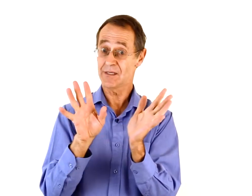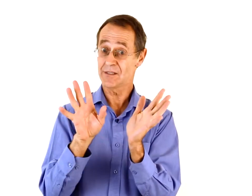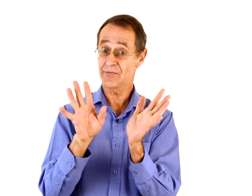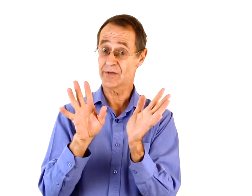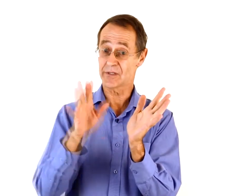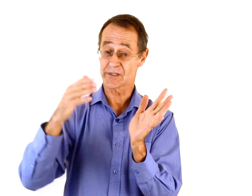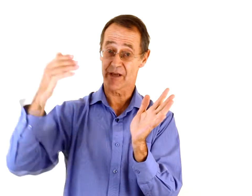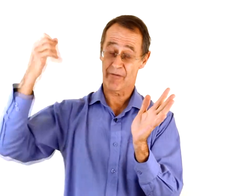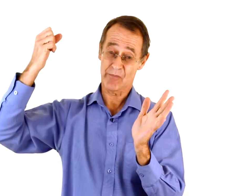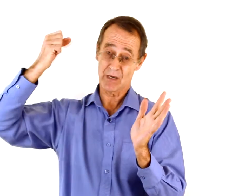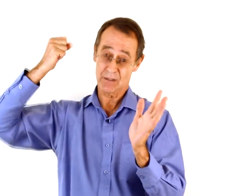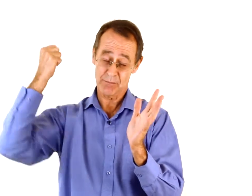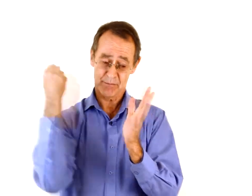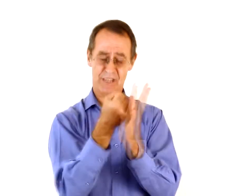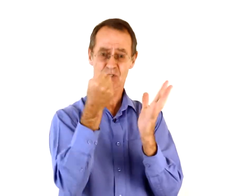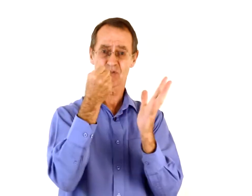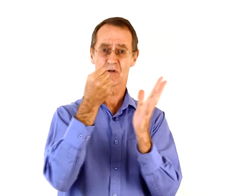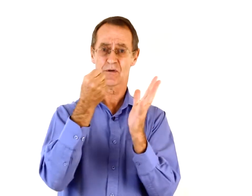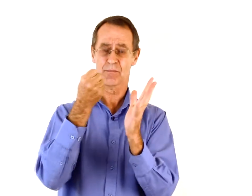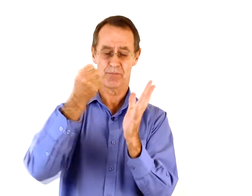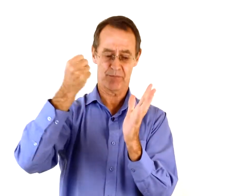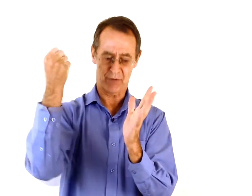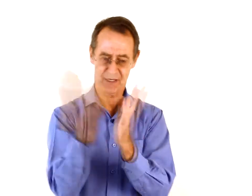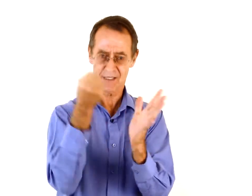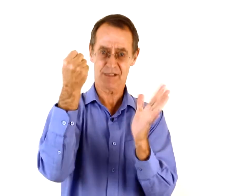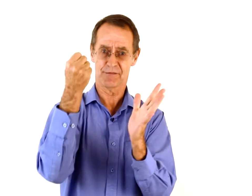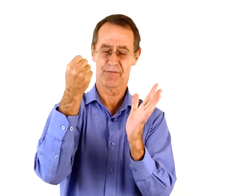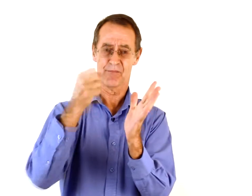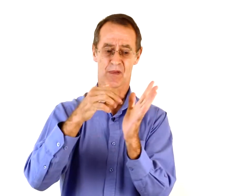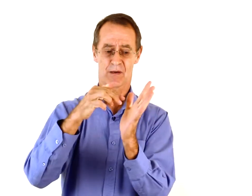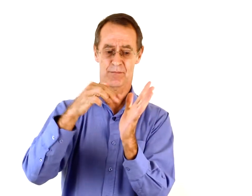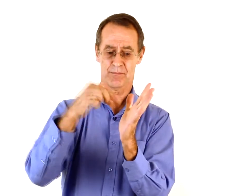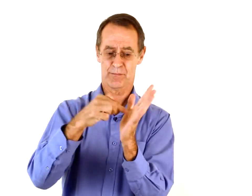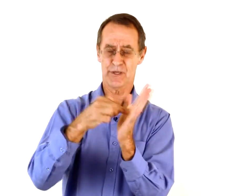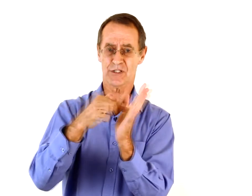different. It's now a big, strong, percussive pressure.